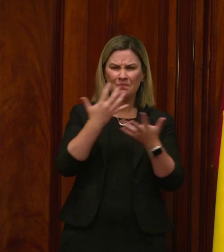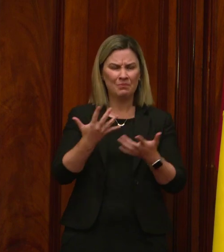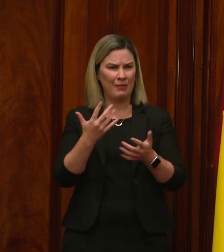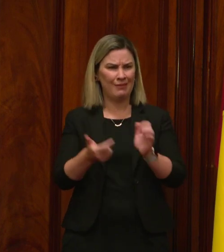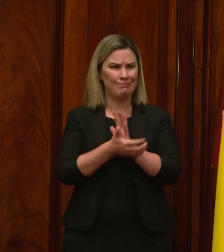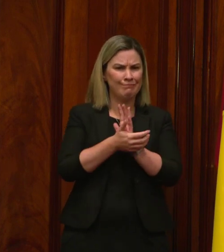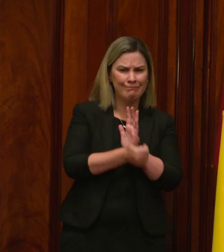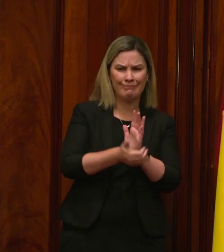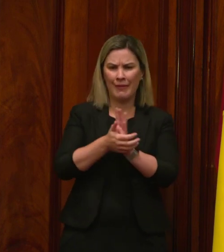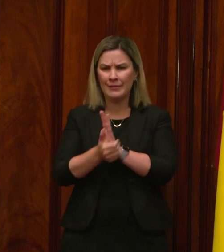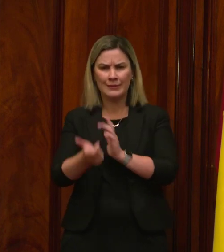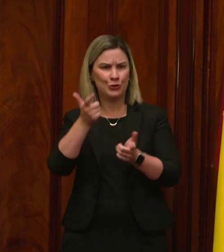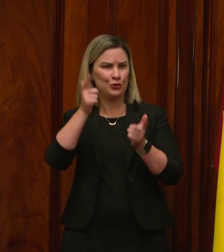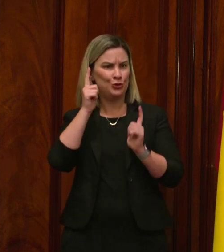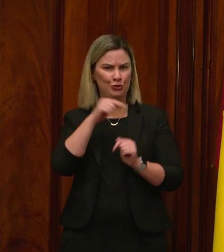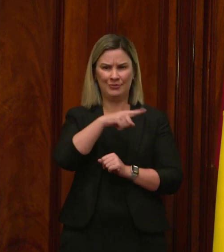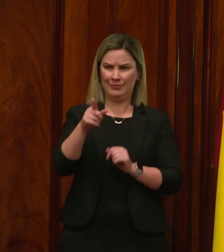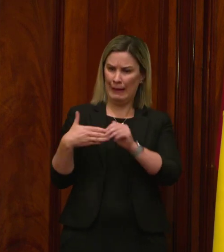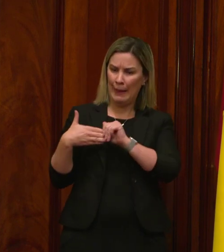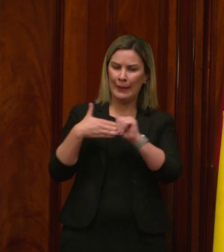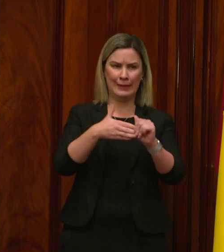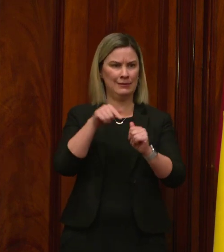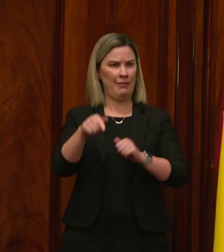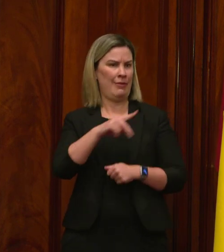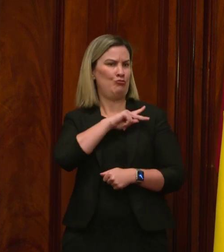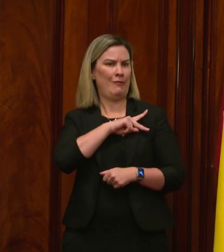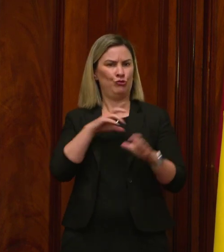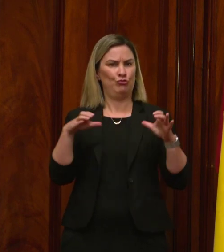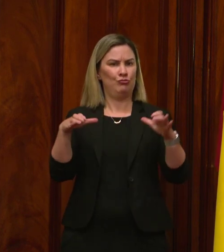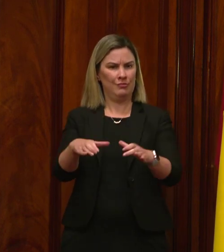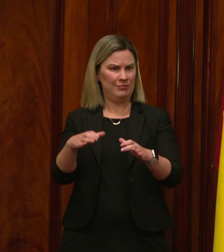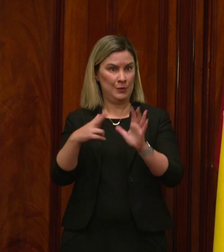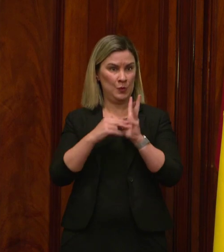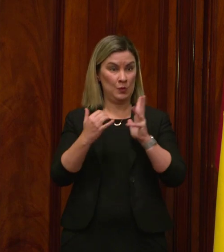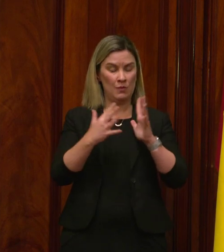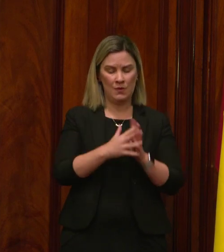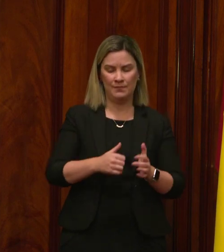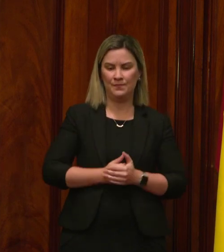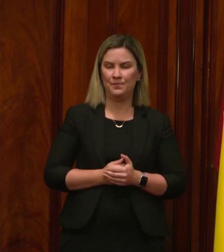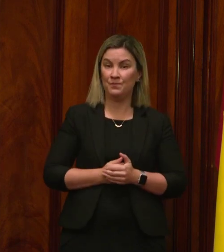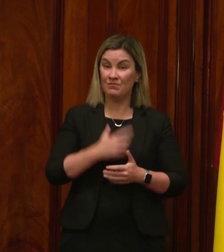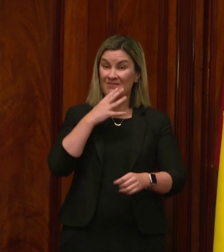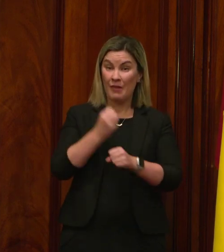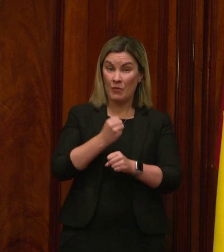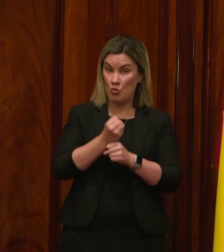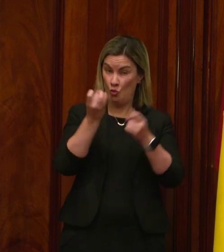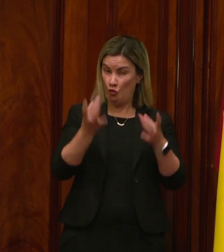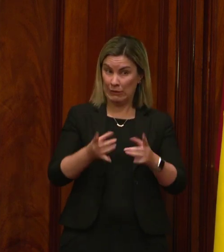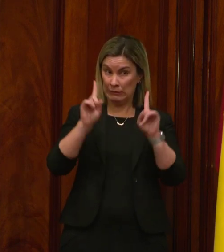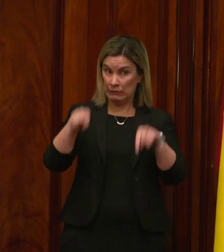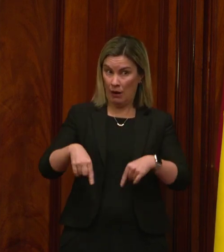to leave the profession in New South Wales. The government has already taken the first steps towards fulfilling this promise